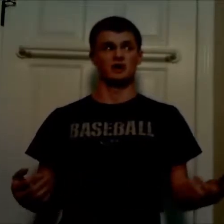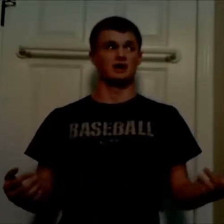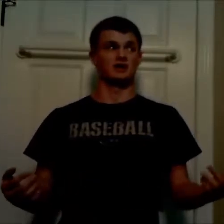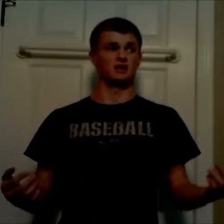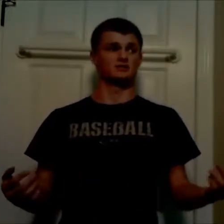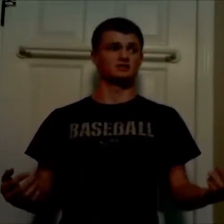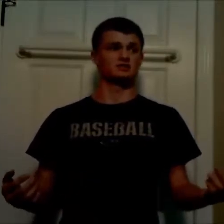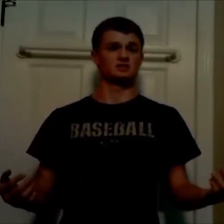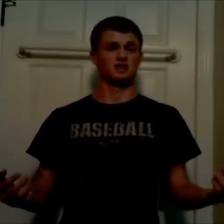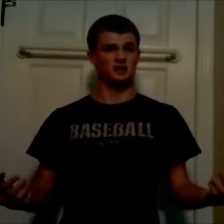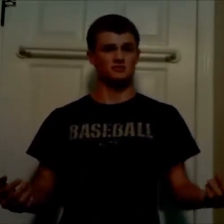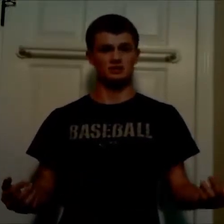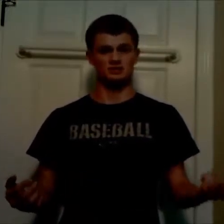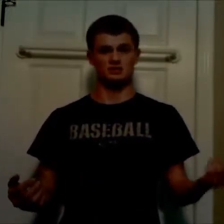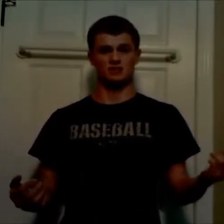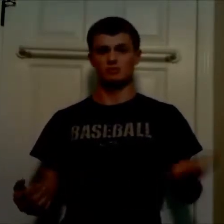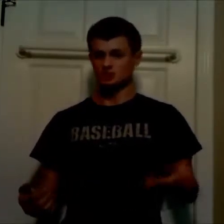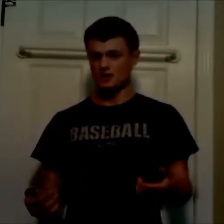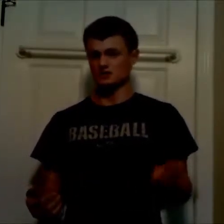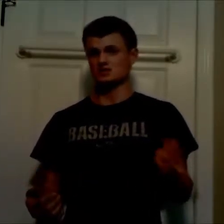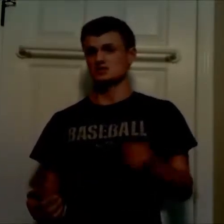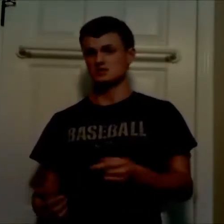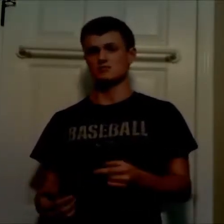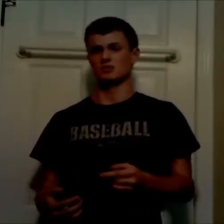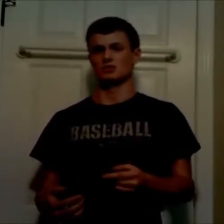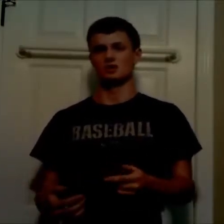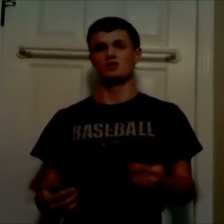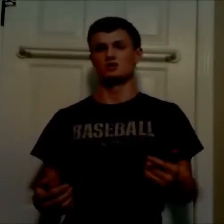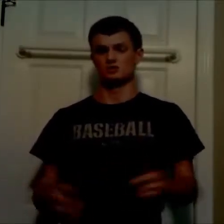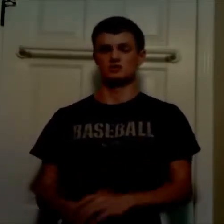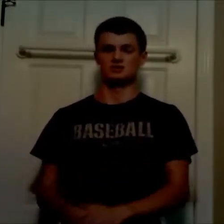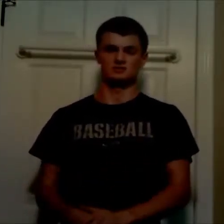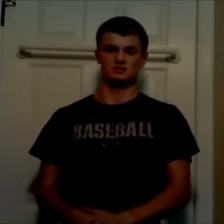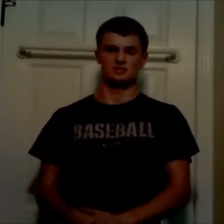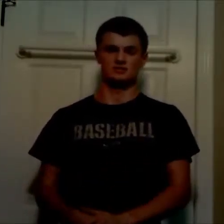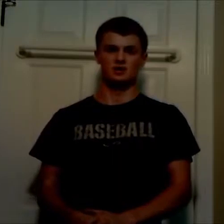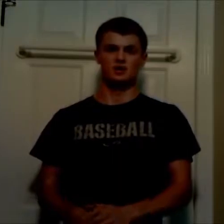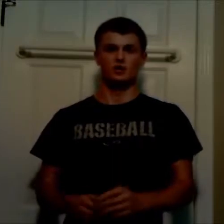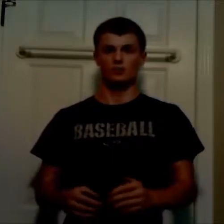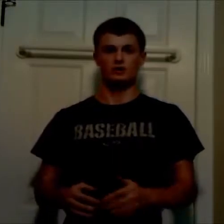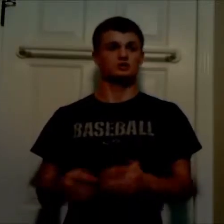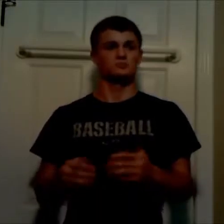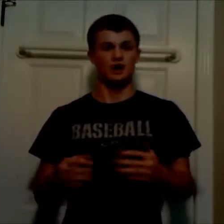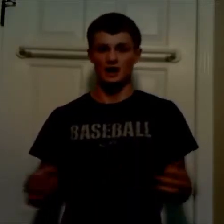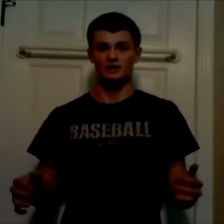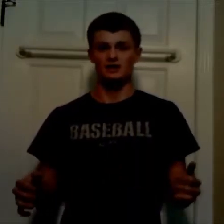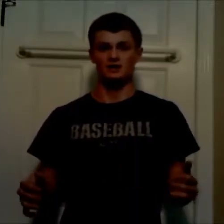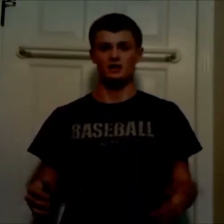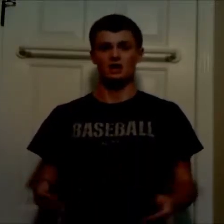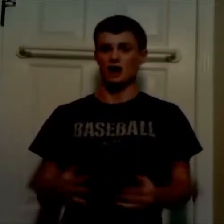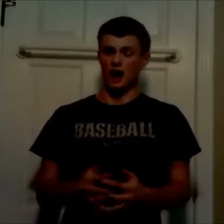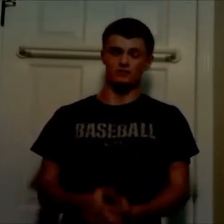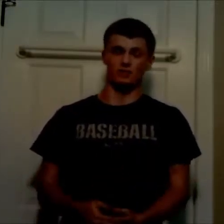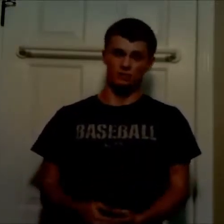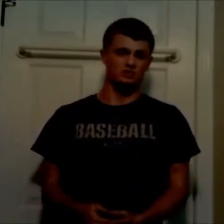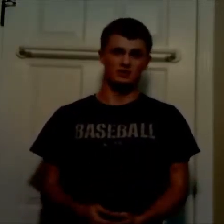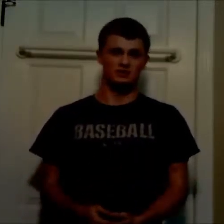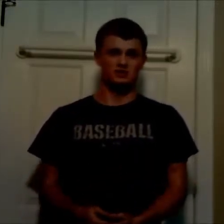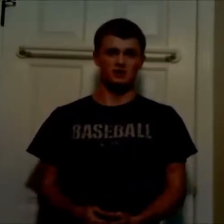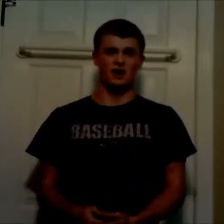And obviously not, because it got pushed back to December 2017. Which, I like. Do I personally think this will